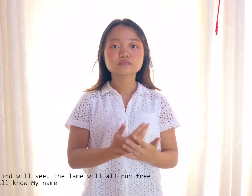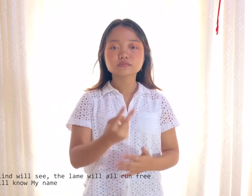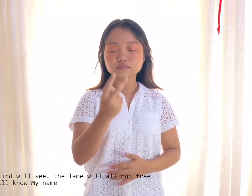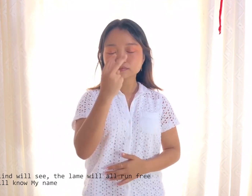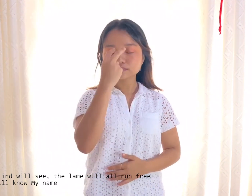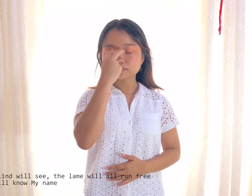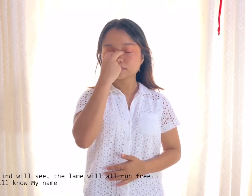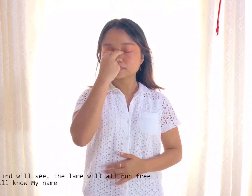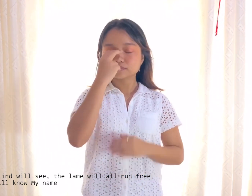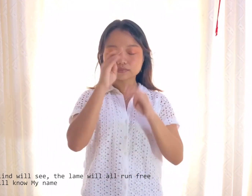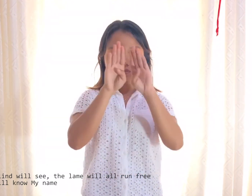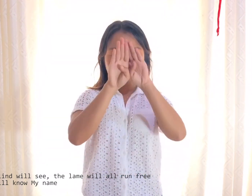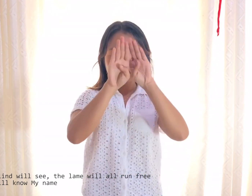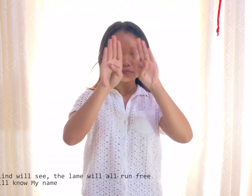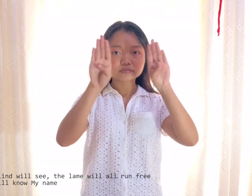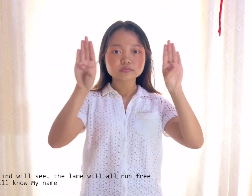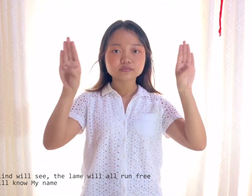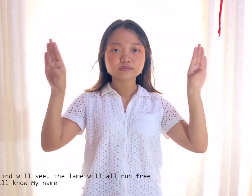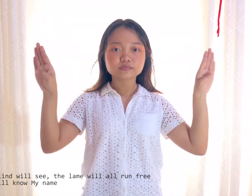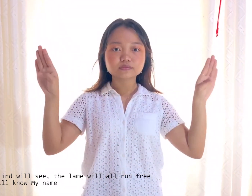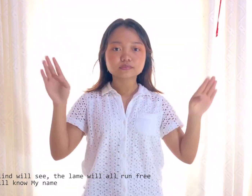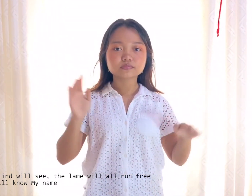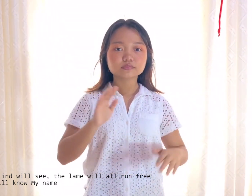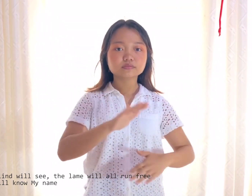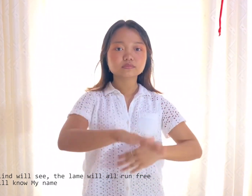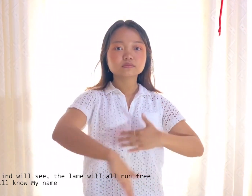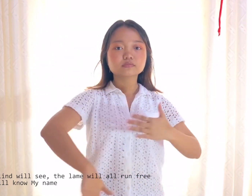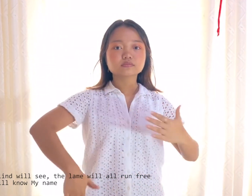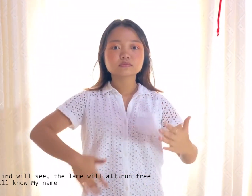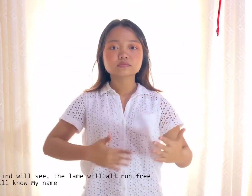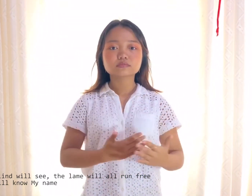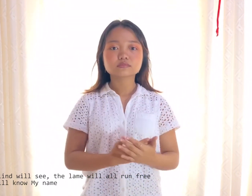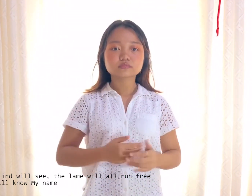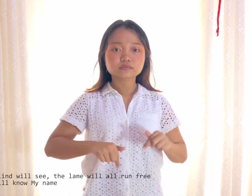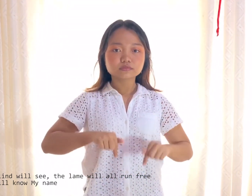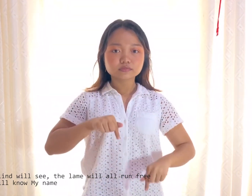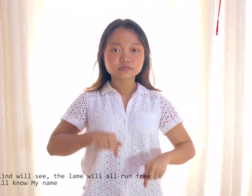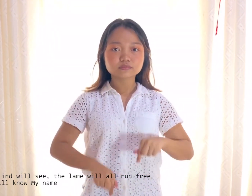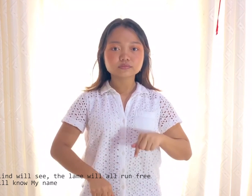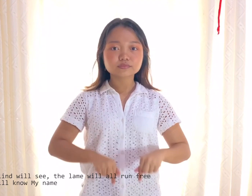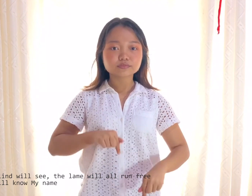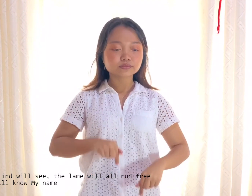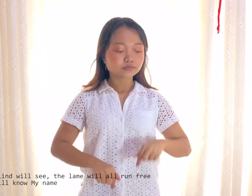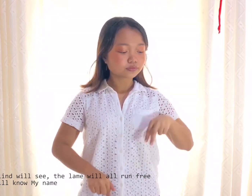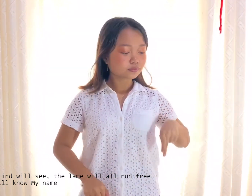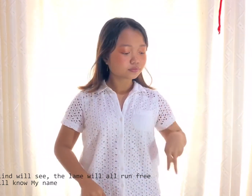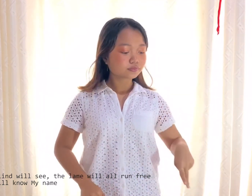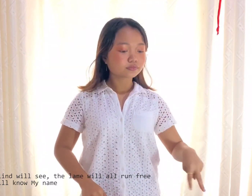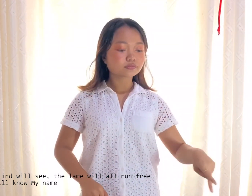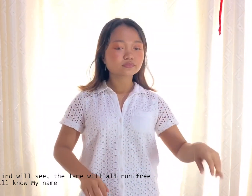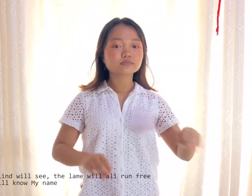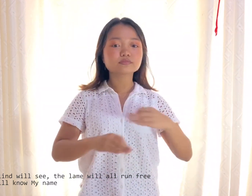see, the lame will all run free. And all will know